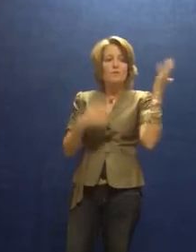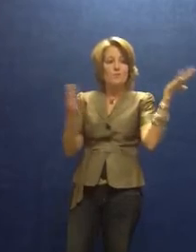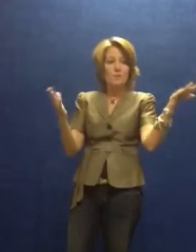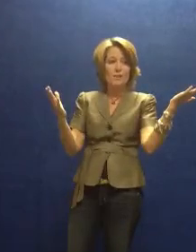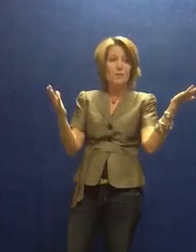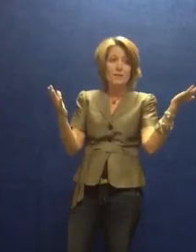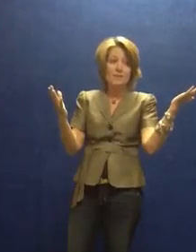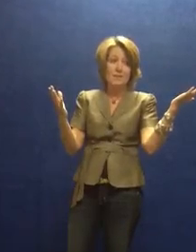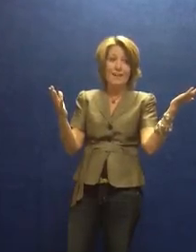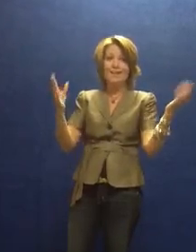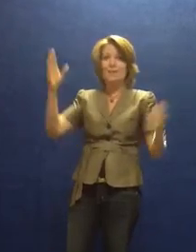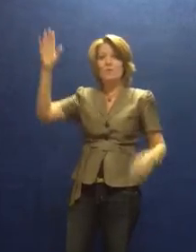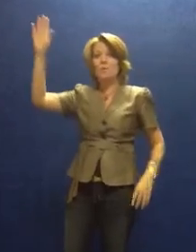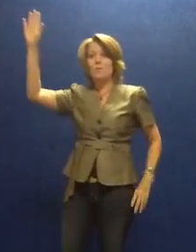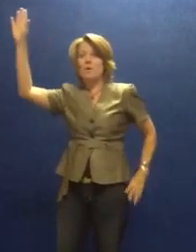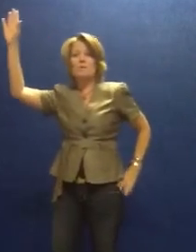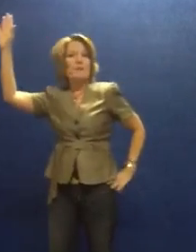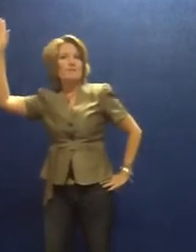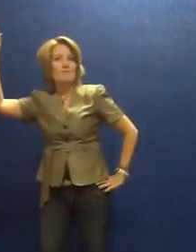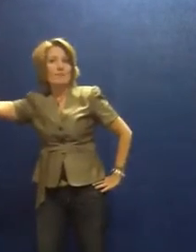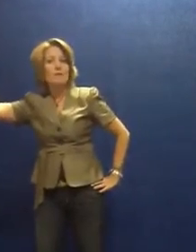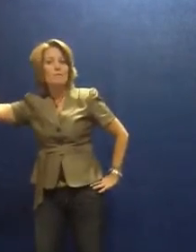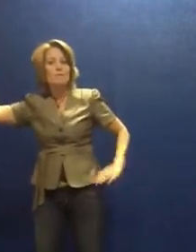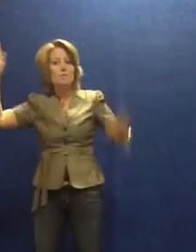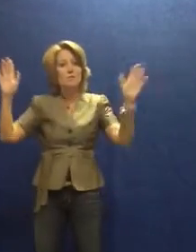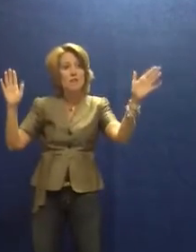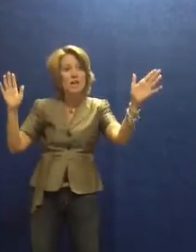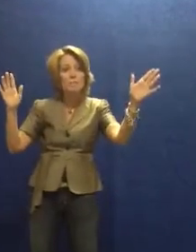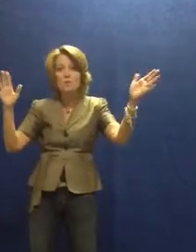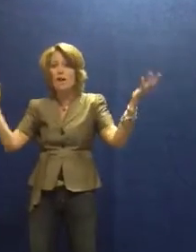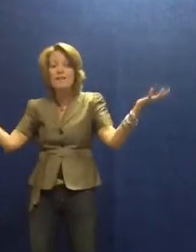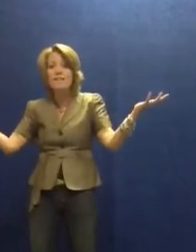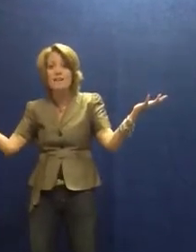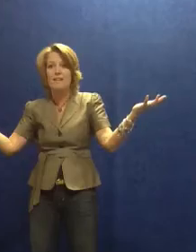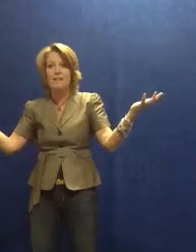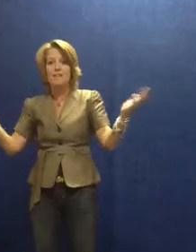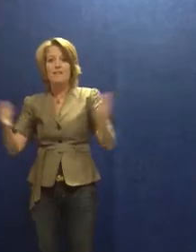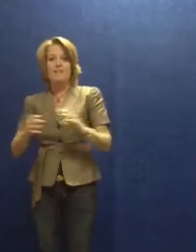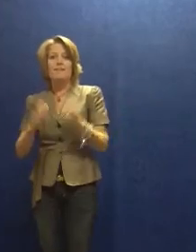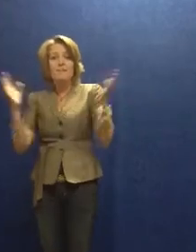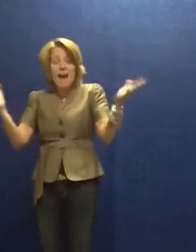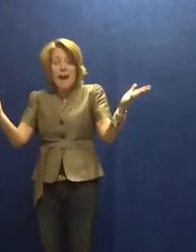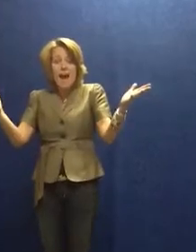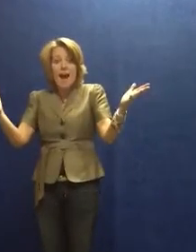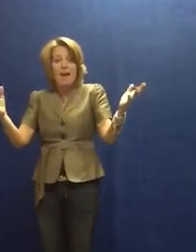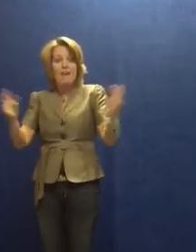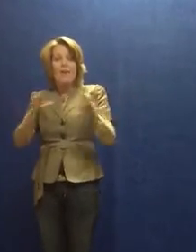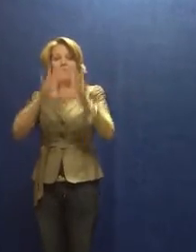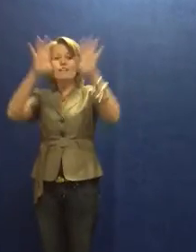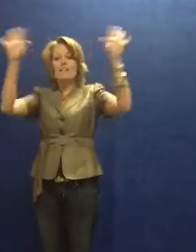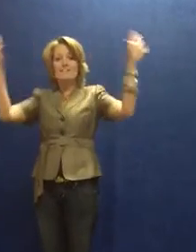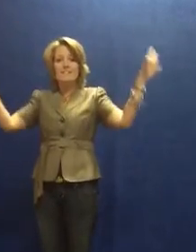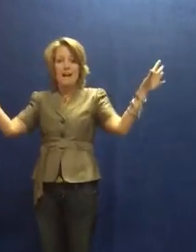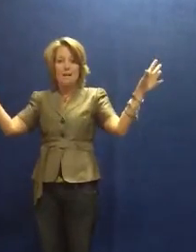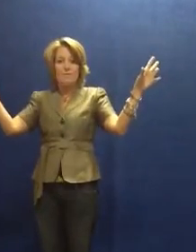Julia once again, Well, we can make different animals or shapes or anything! Yeah! And all the kids clapped.